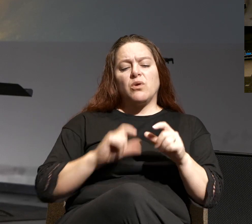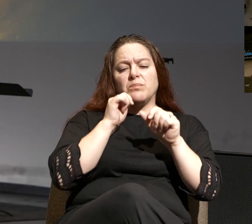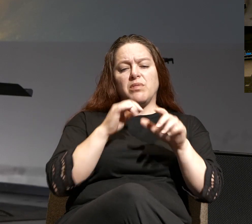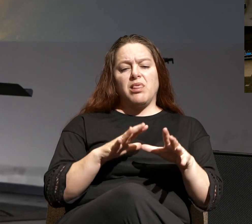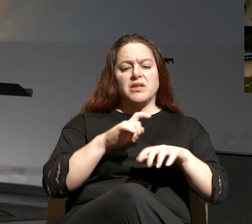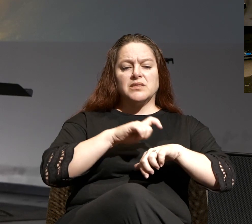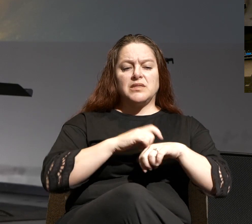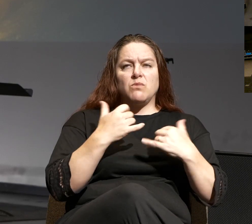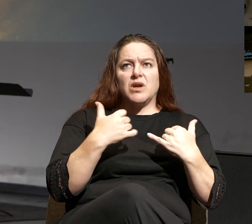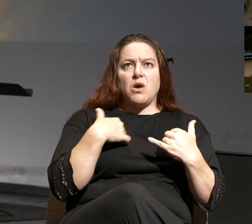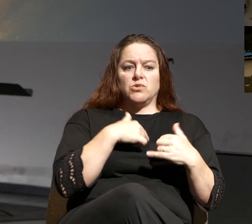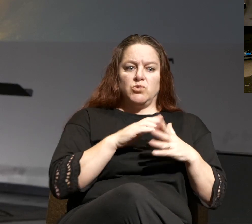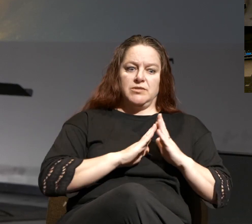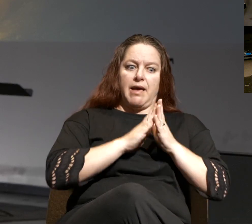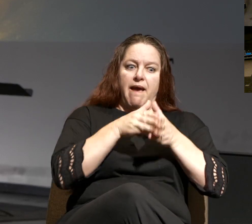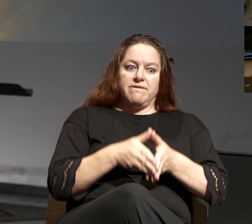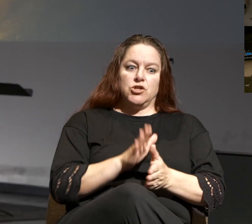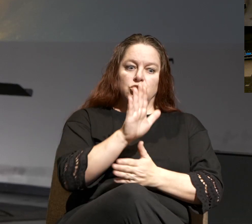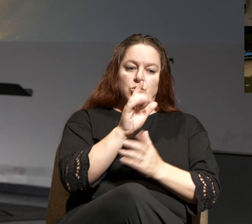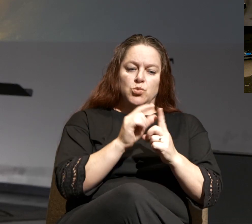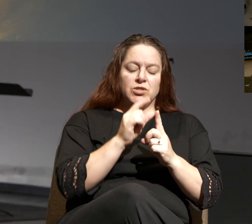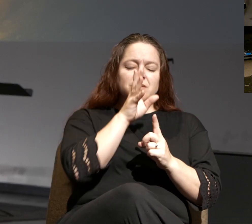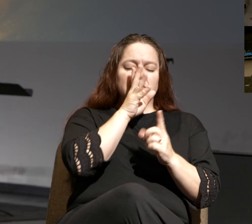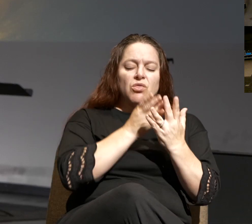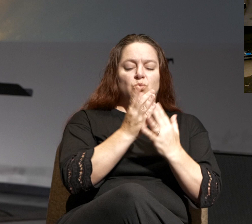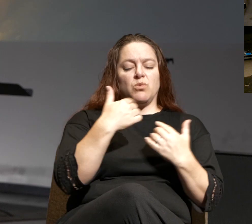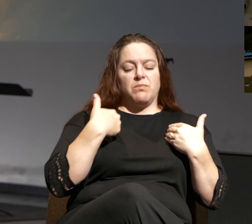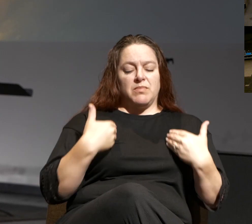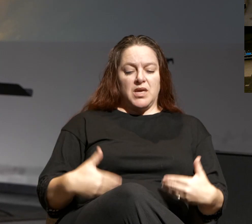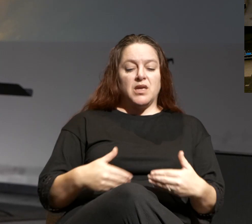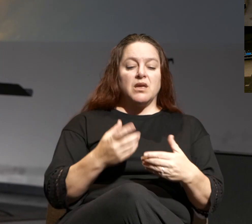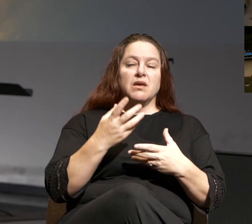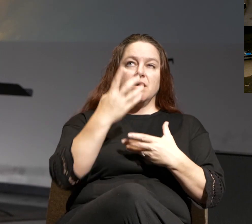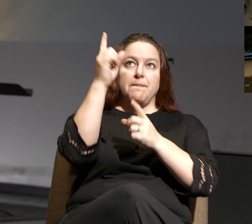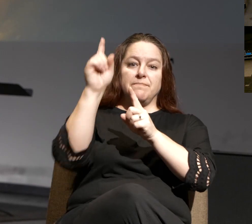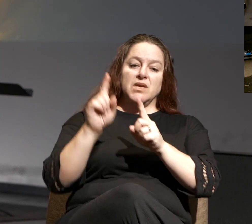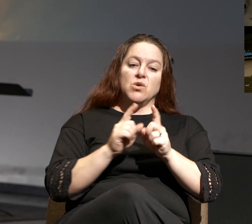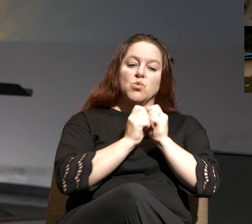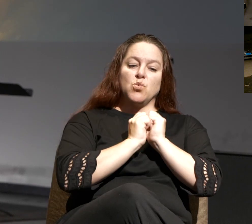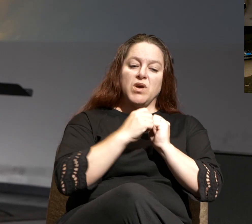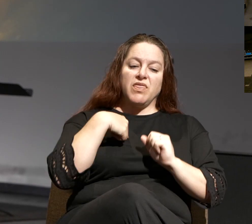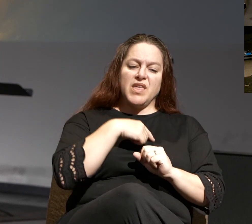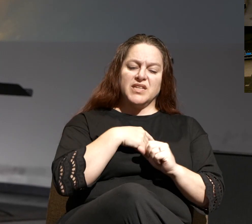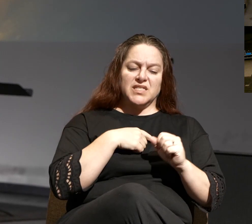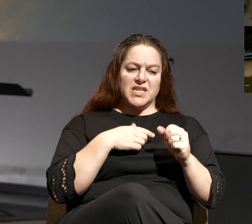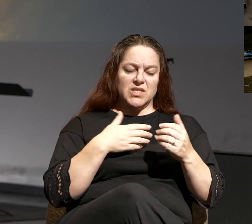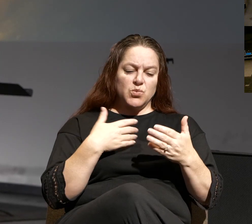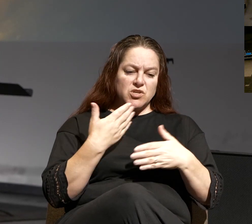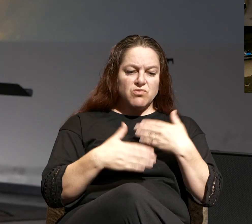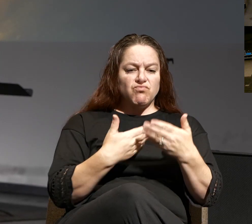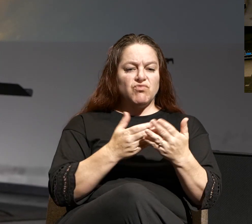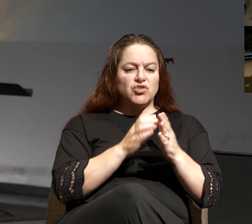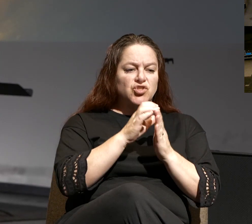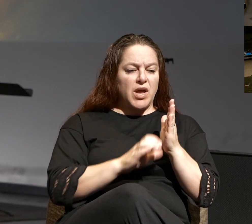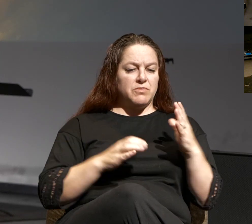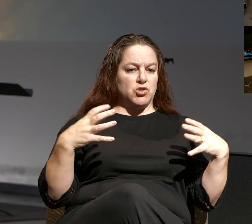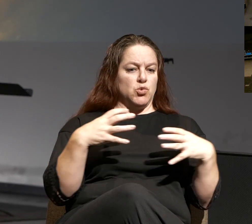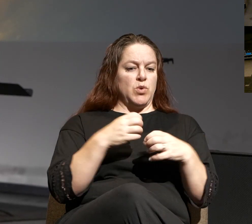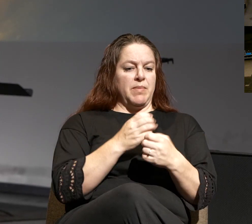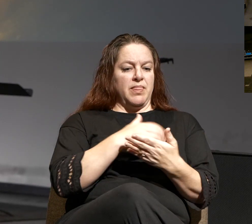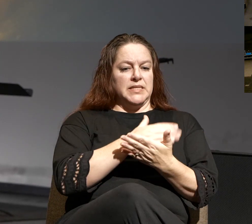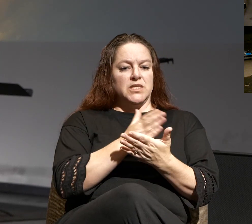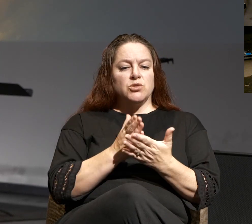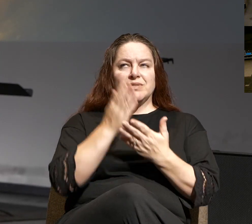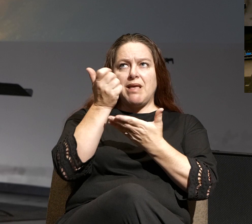time as we dive into your word. Please speak through me. Please be with us as we walk through this chapter and wrap up this series and help us all to